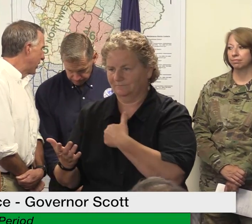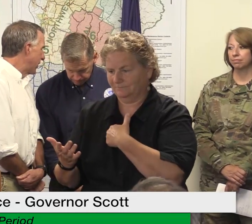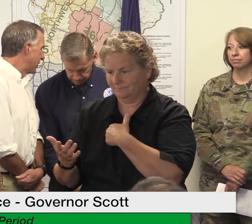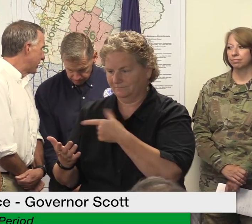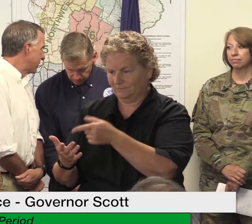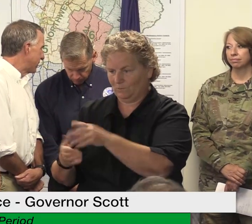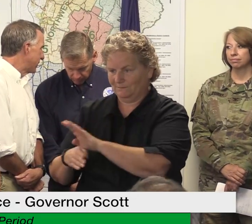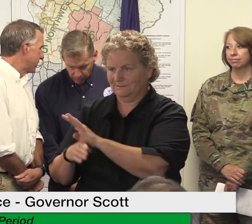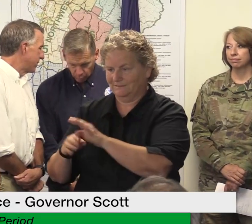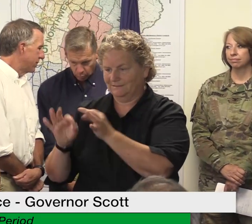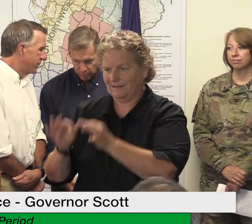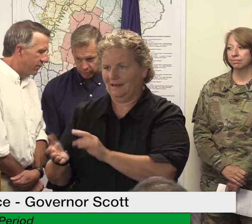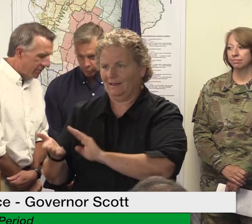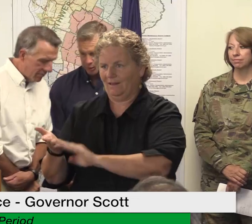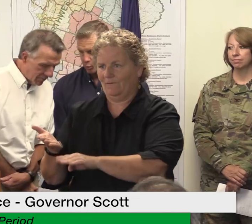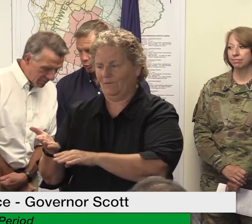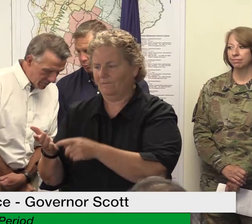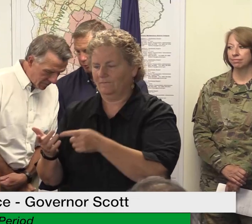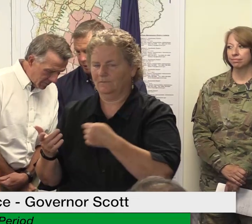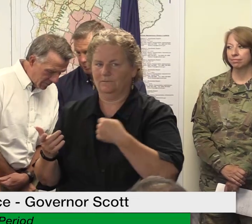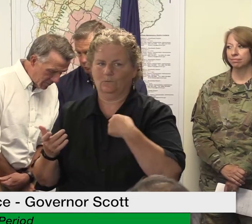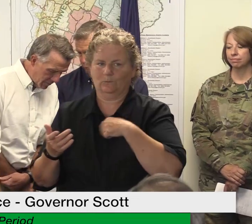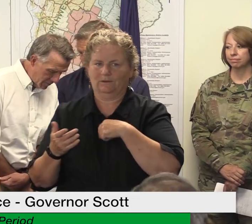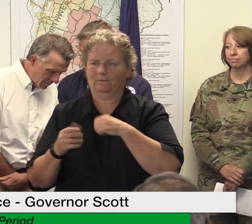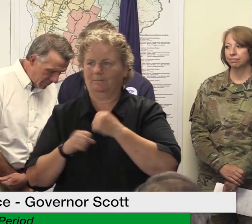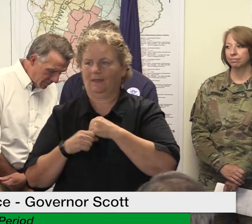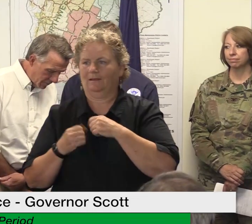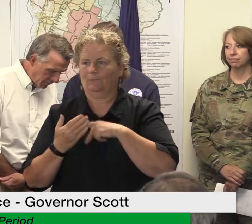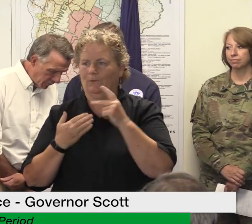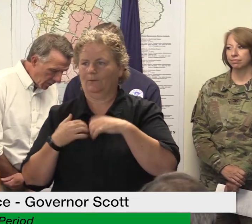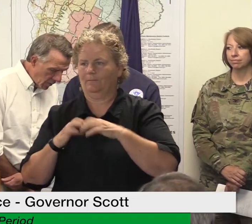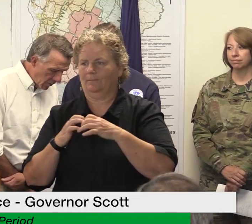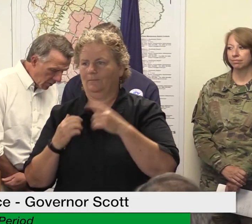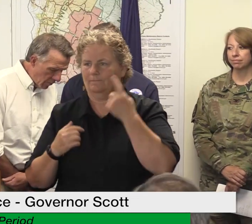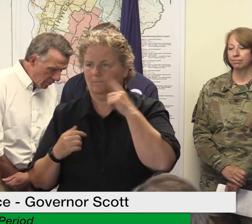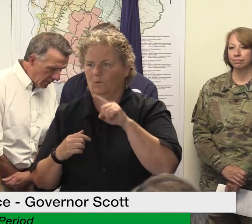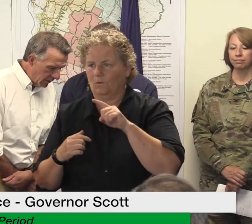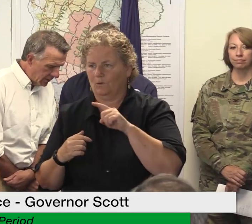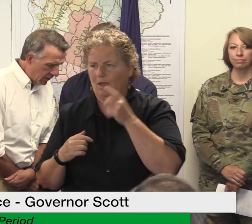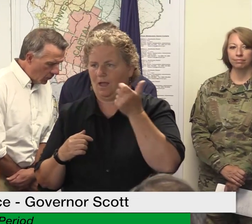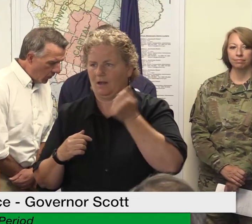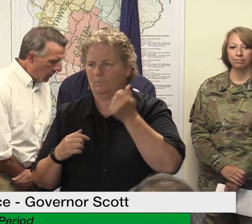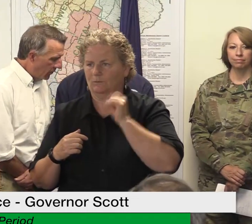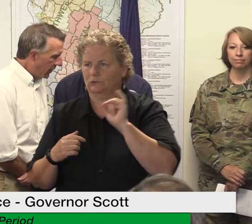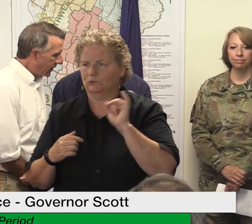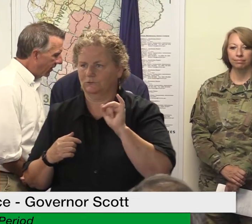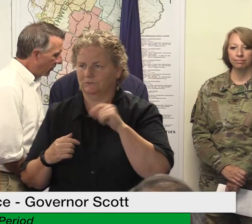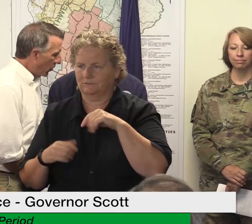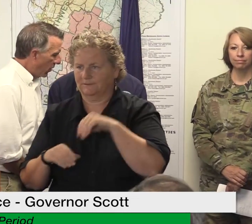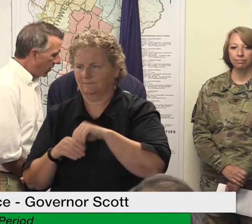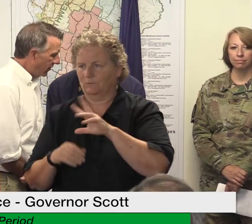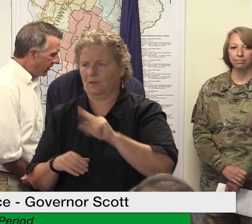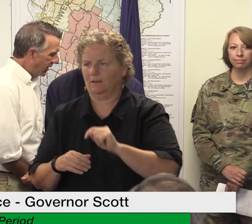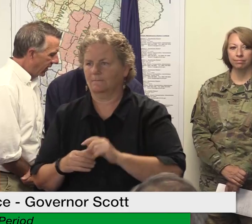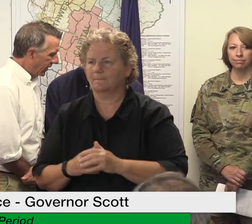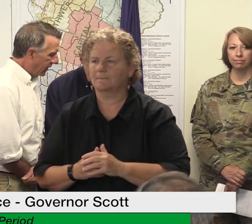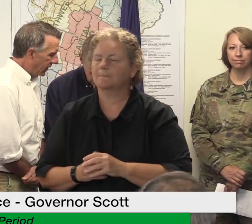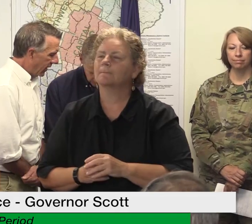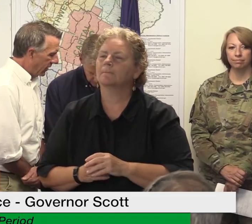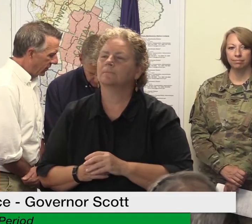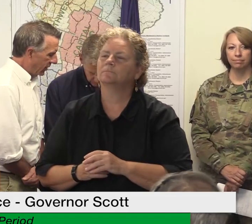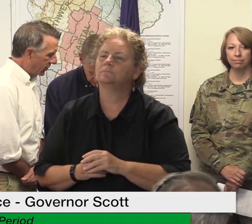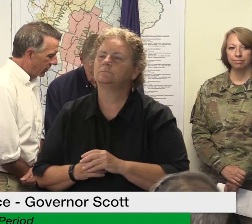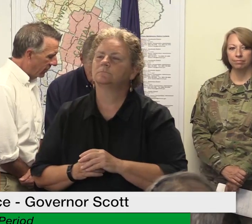um with regards to unemployment insurance uh you know just knowing the population of vermont's workforce